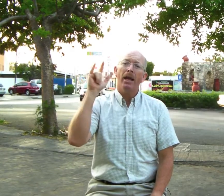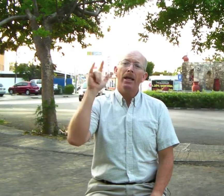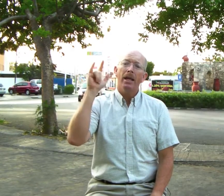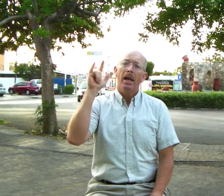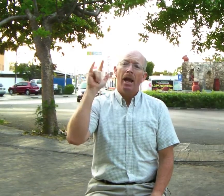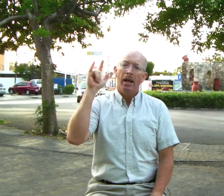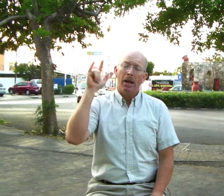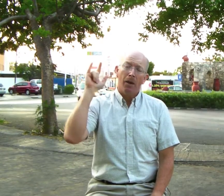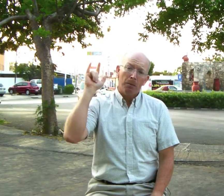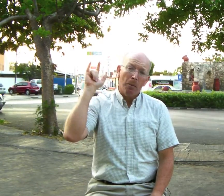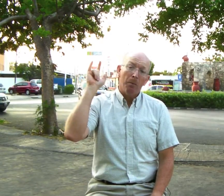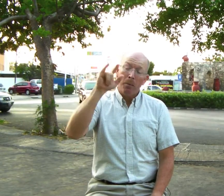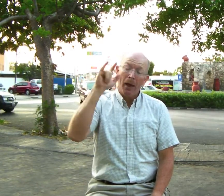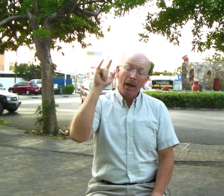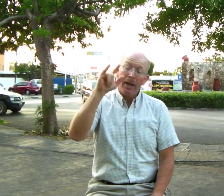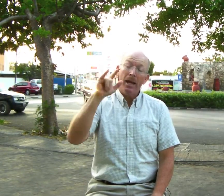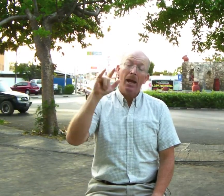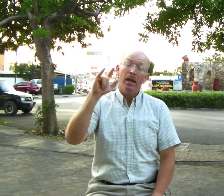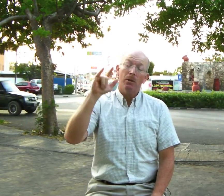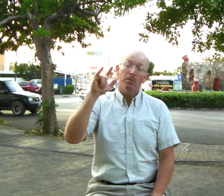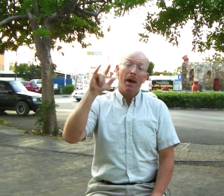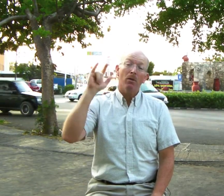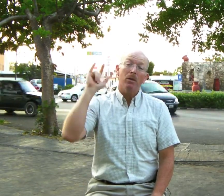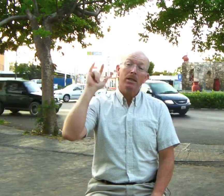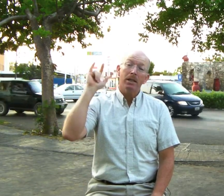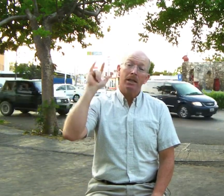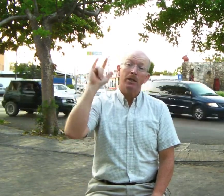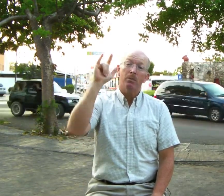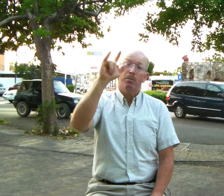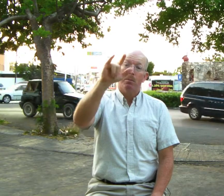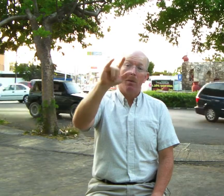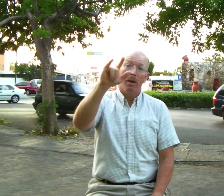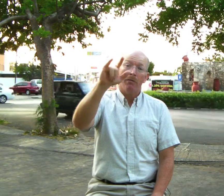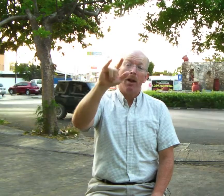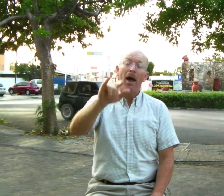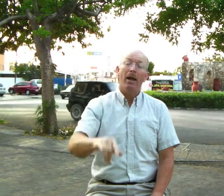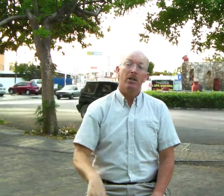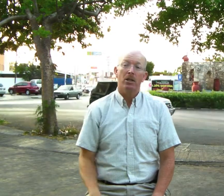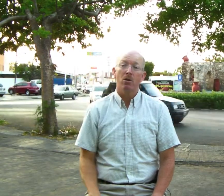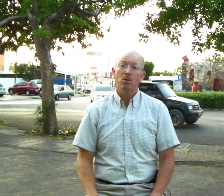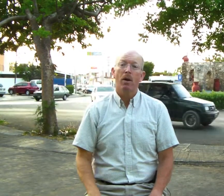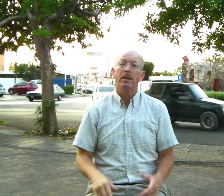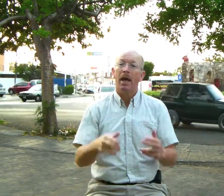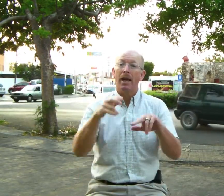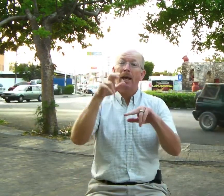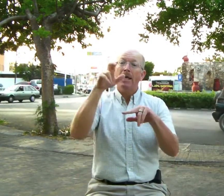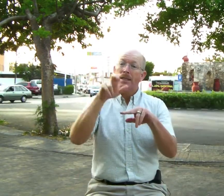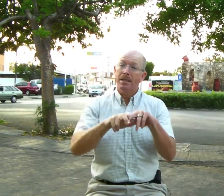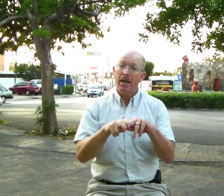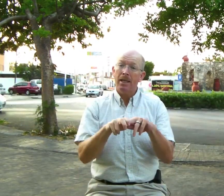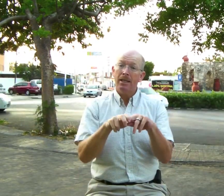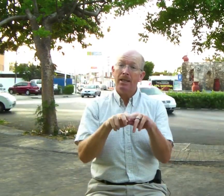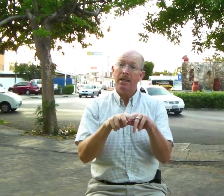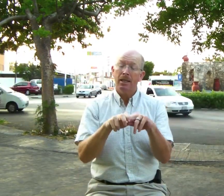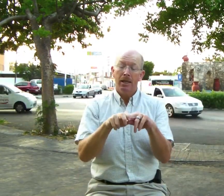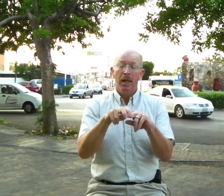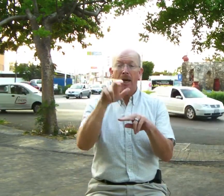bounces, then fly just goes once. Like sit. It